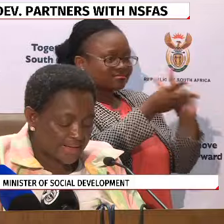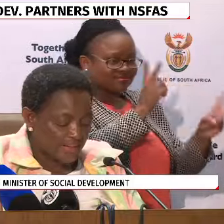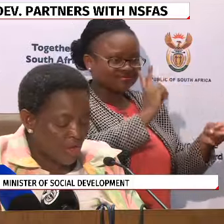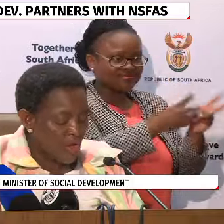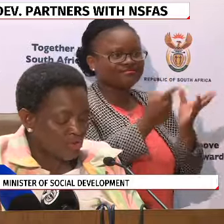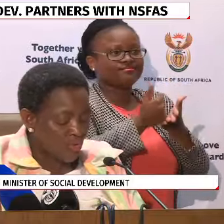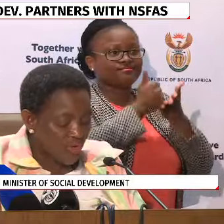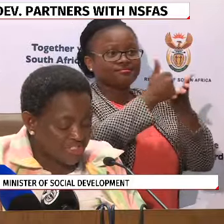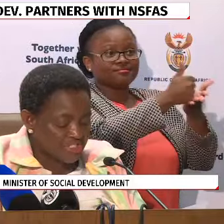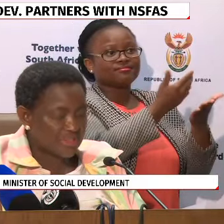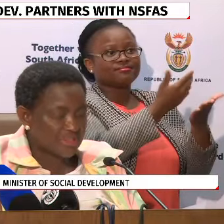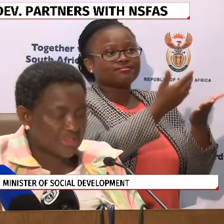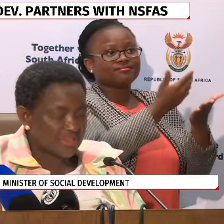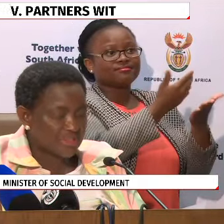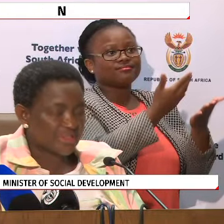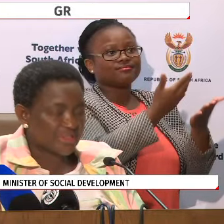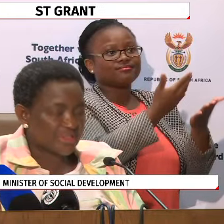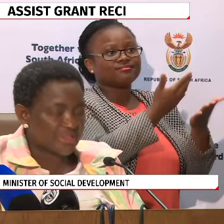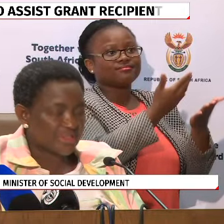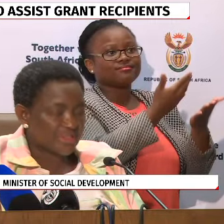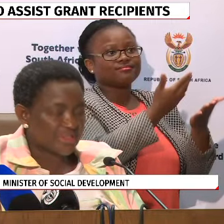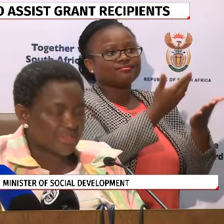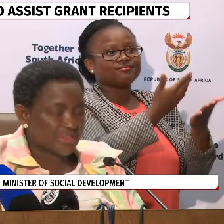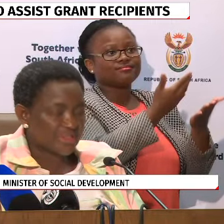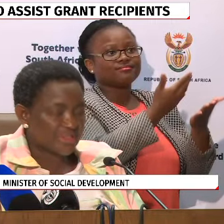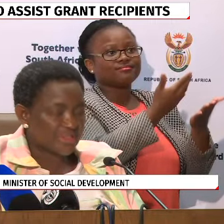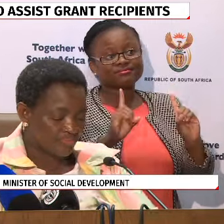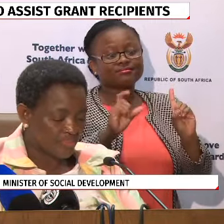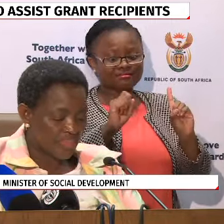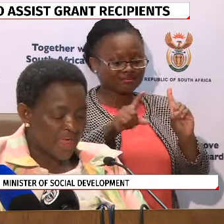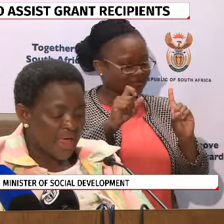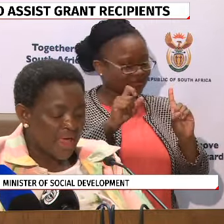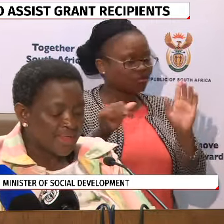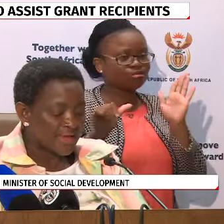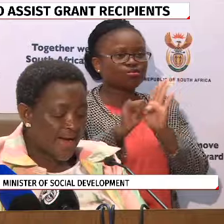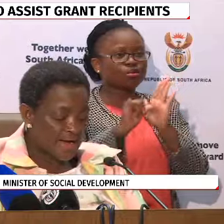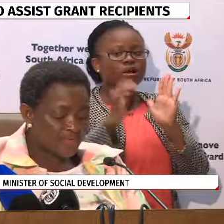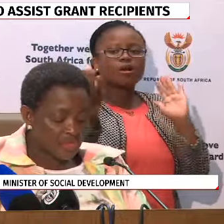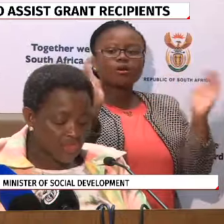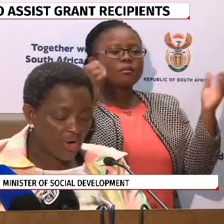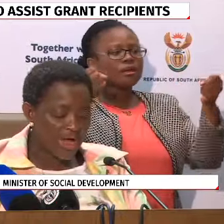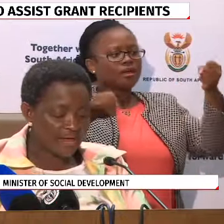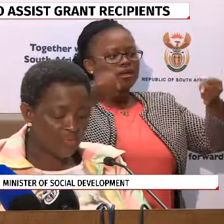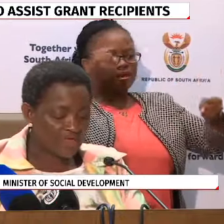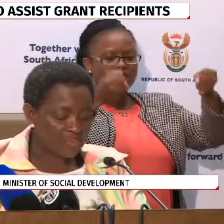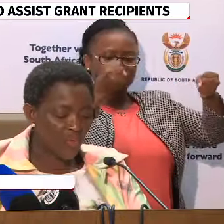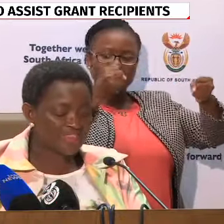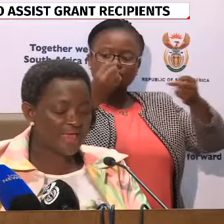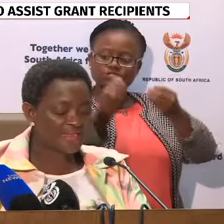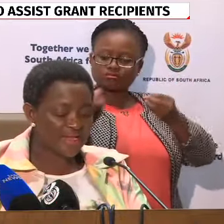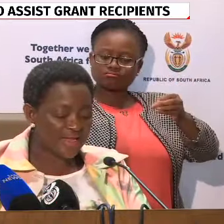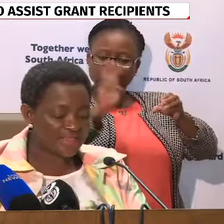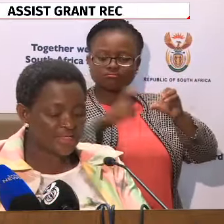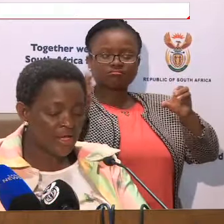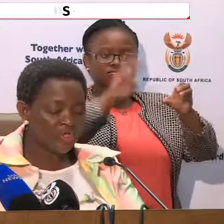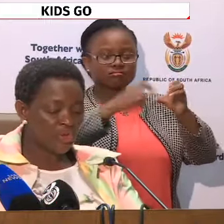vehicle through which children can exit poverty. The current protocol agreement was